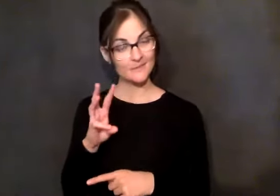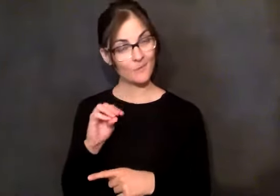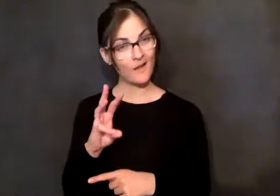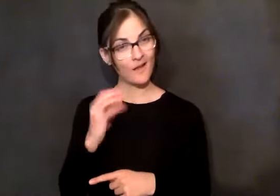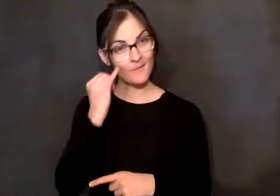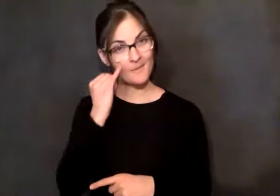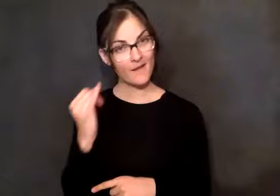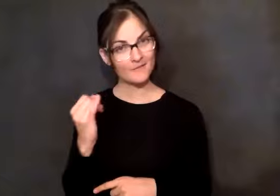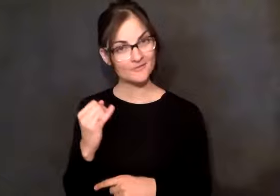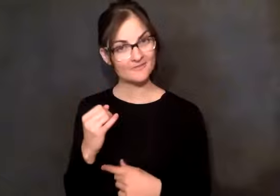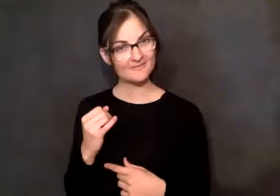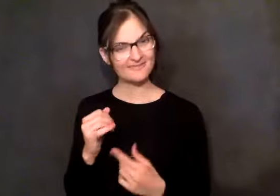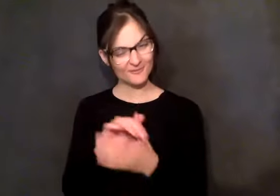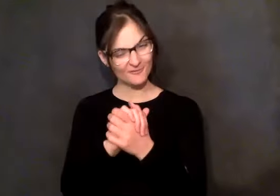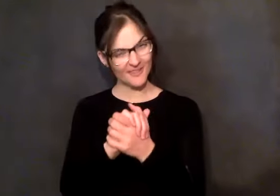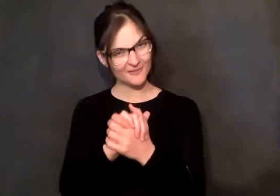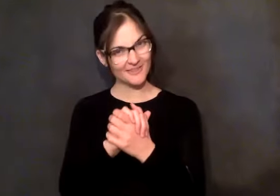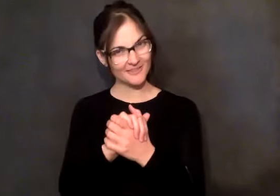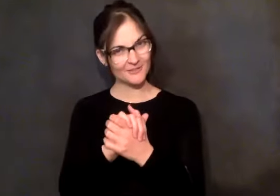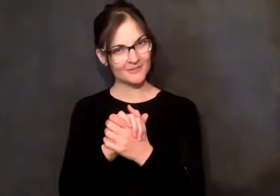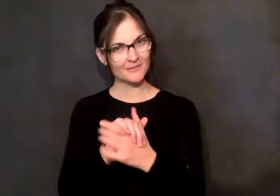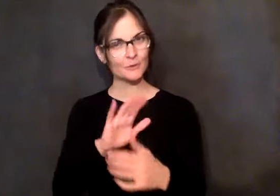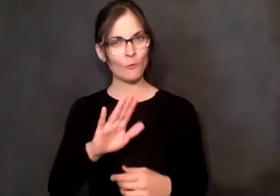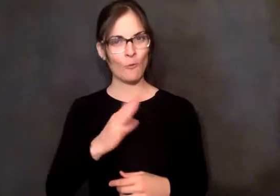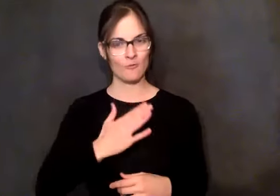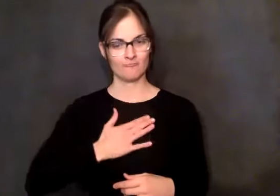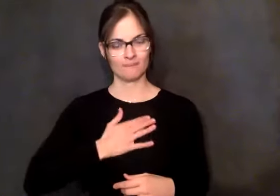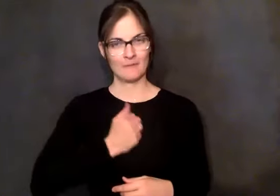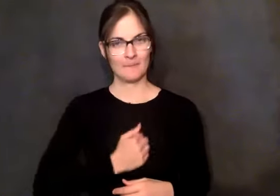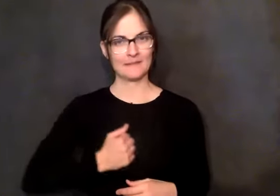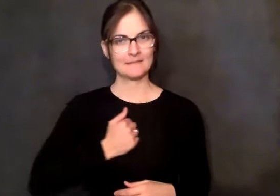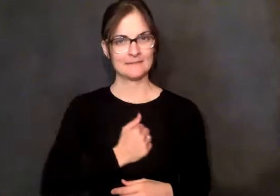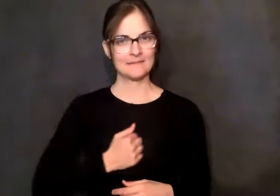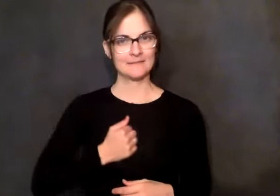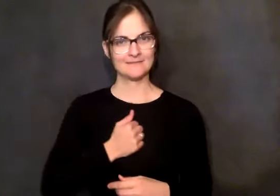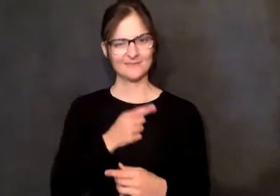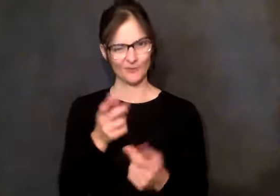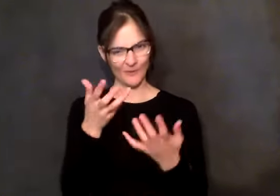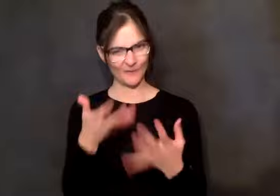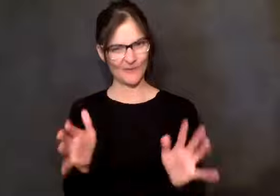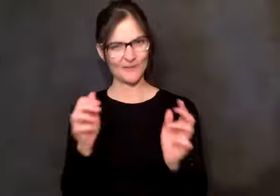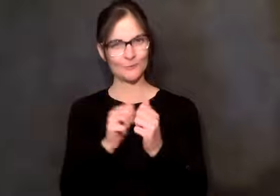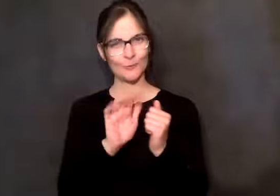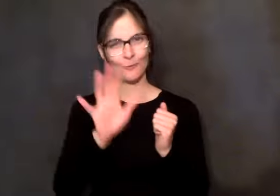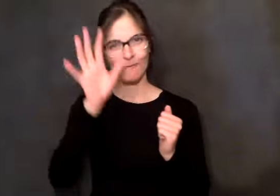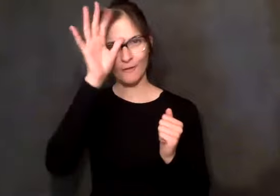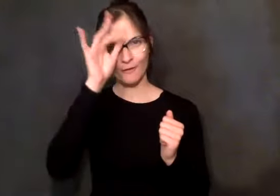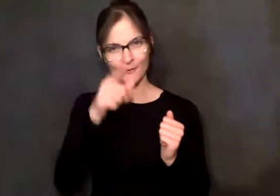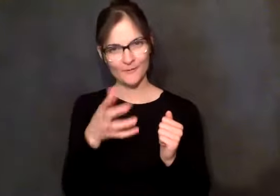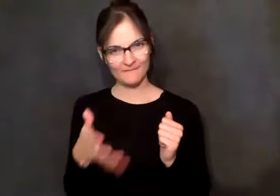how about that? Congratulations. She said, You've made your amend to your father. My father's the alcoholic. There was a lot of